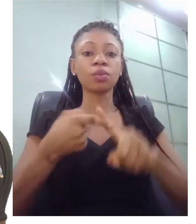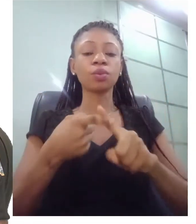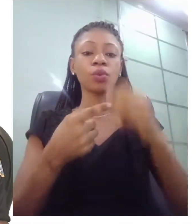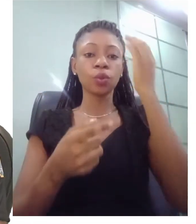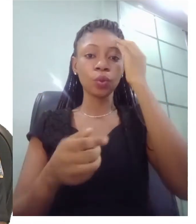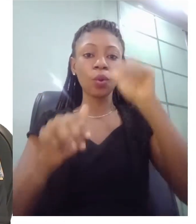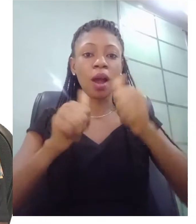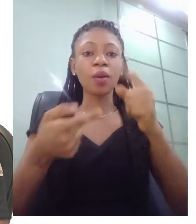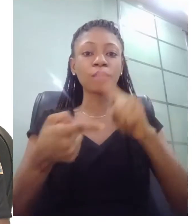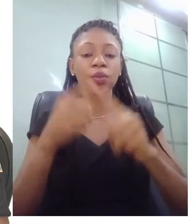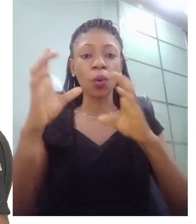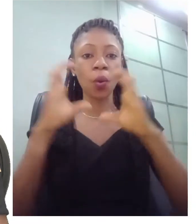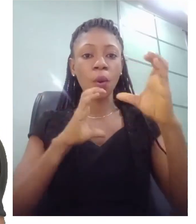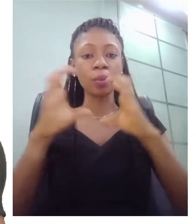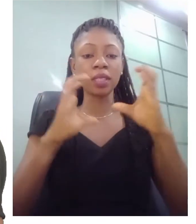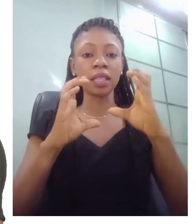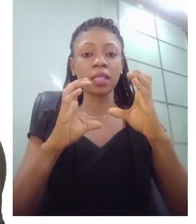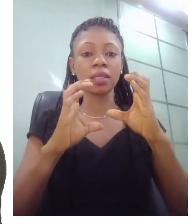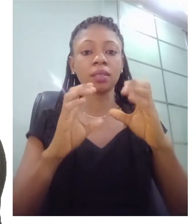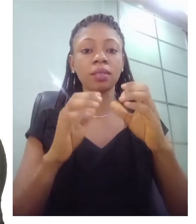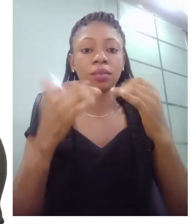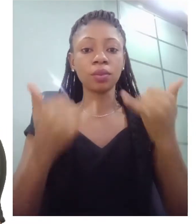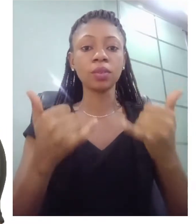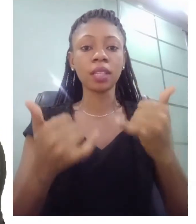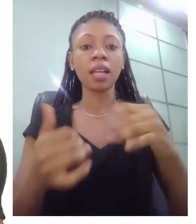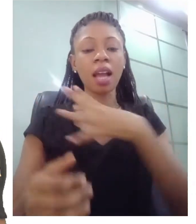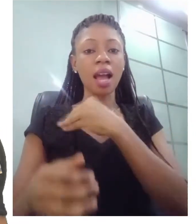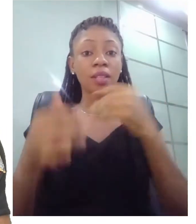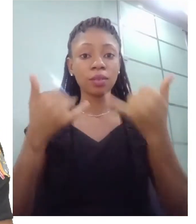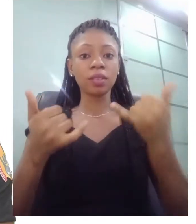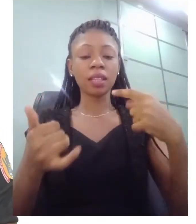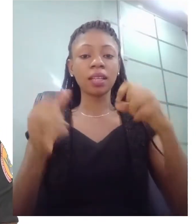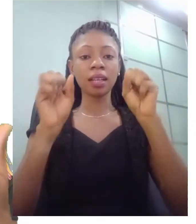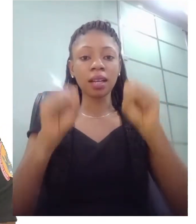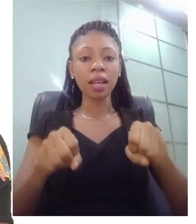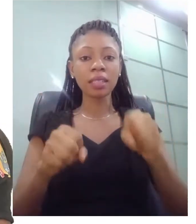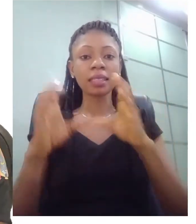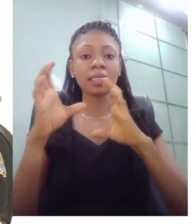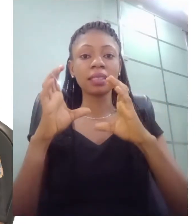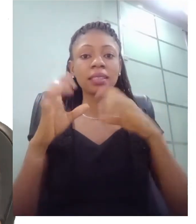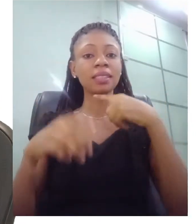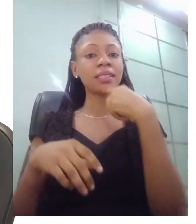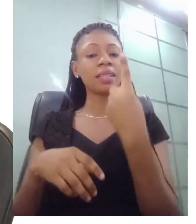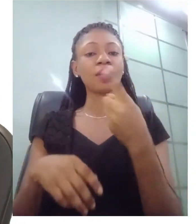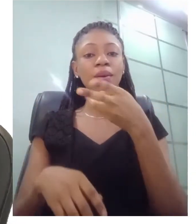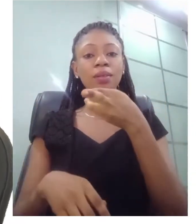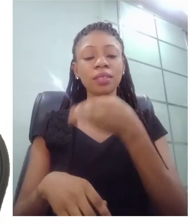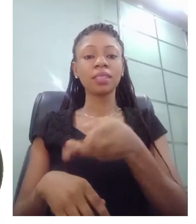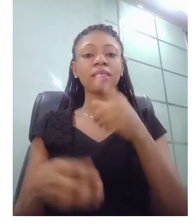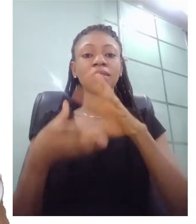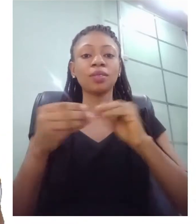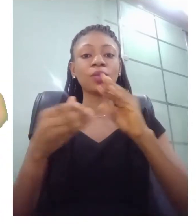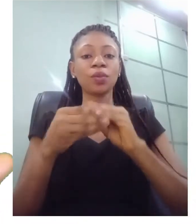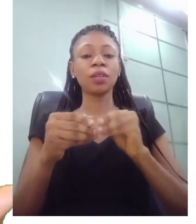how to communicate, and today can tell her story in her indigenous sign language proudly.